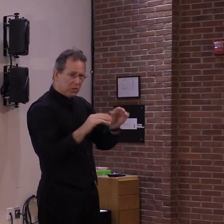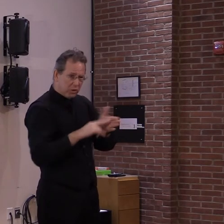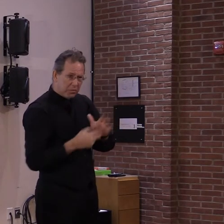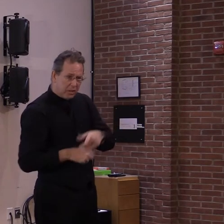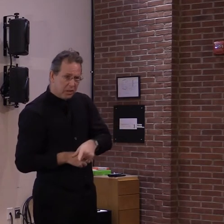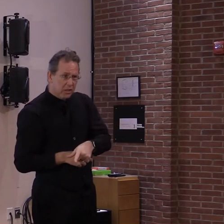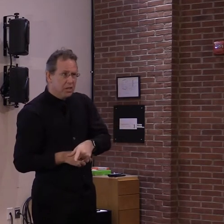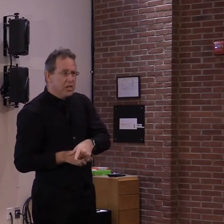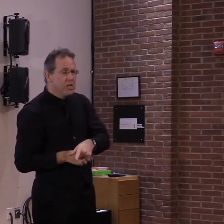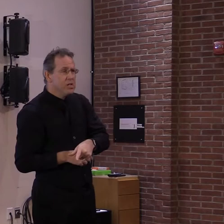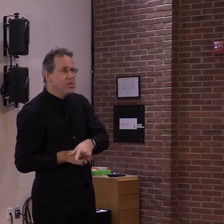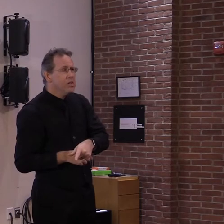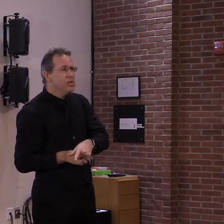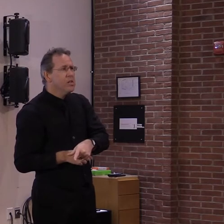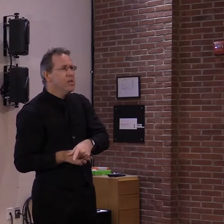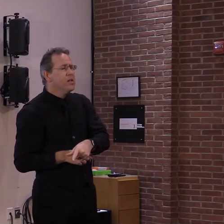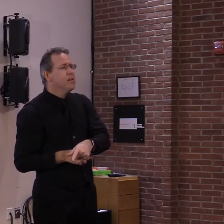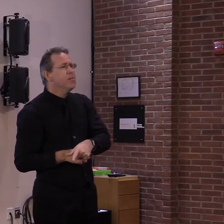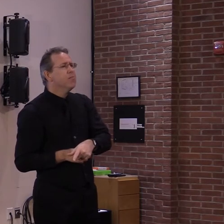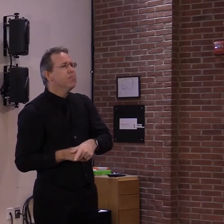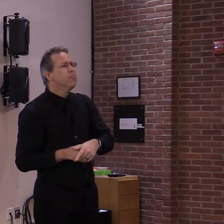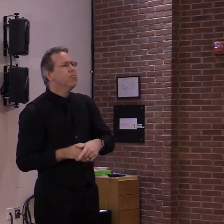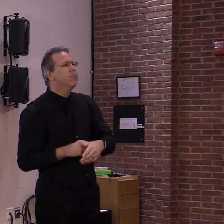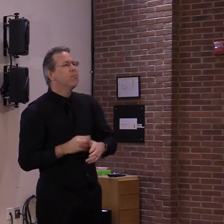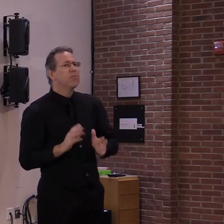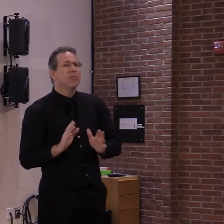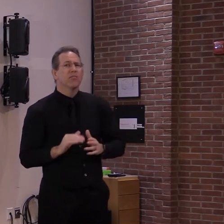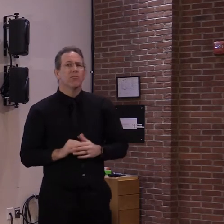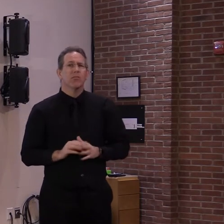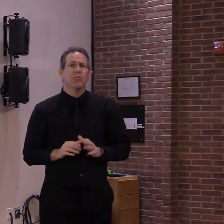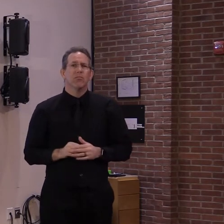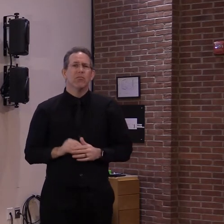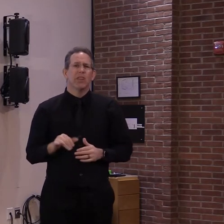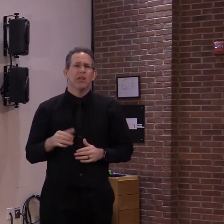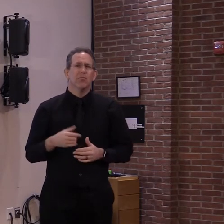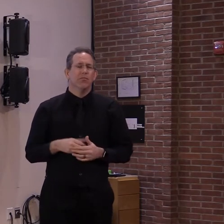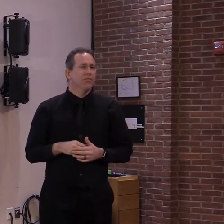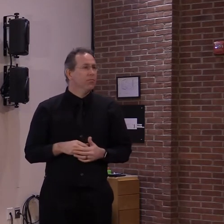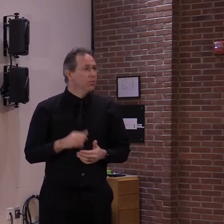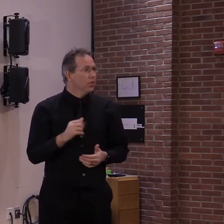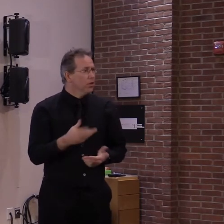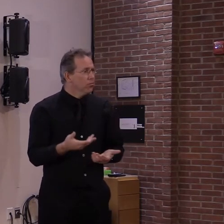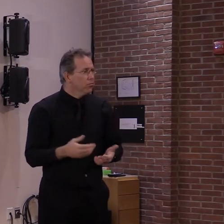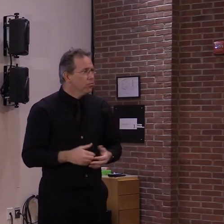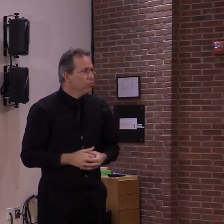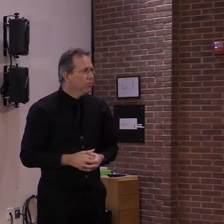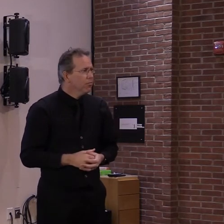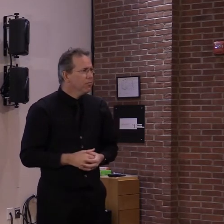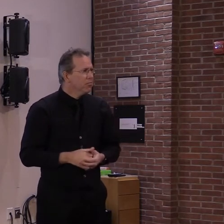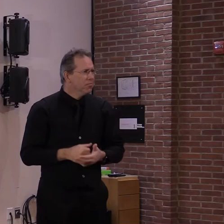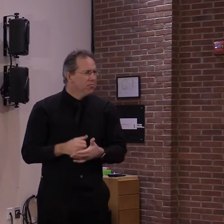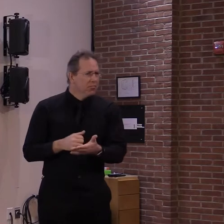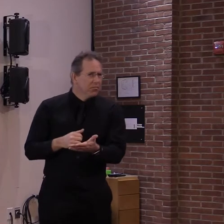Yes. Yes. Okay. That's it. Um, Dr. Levy, did you want to clear something up?